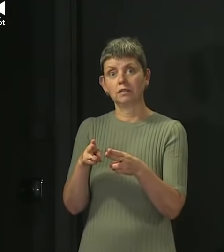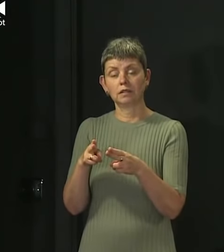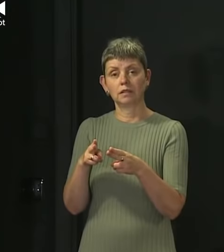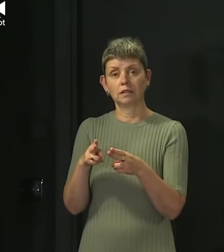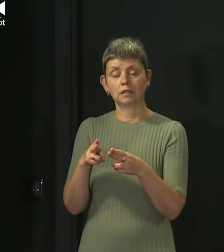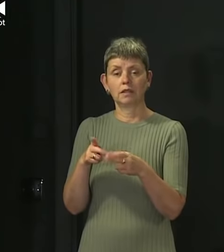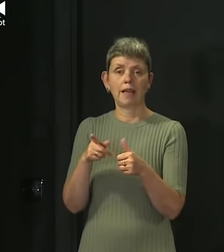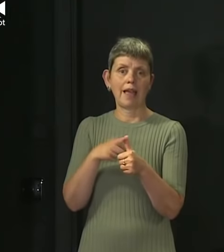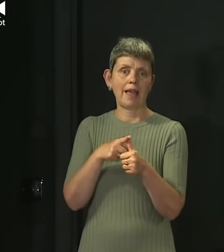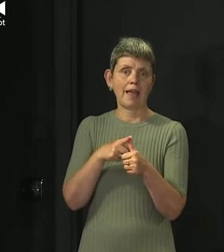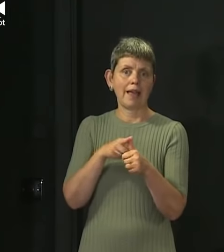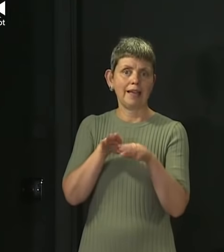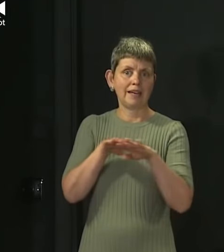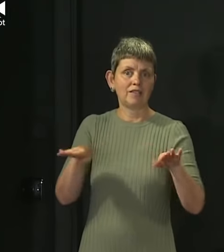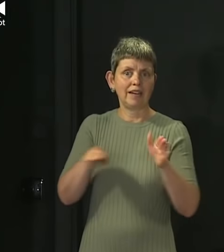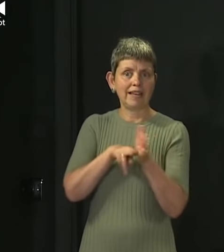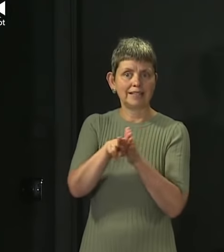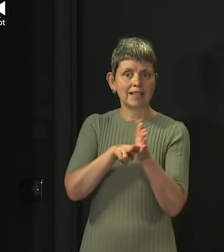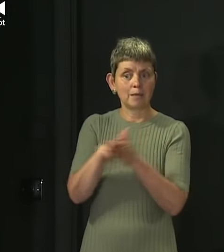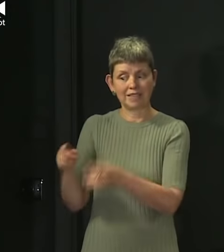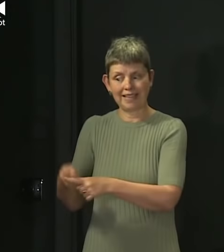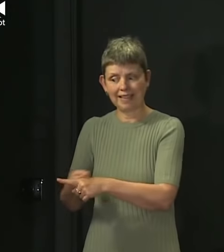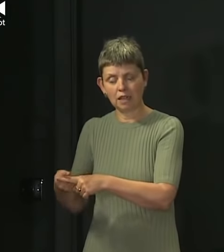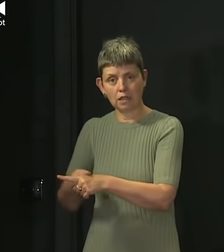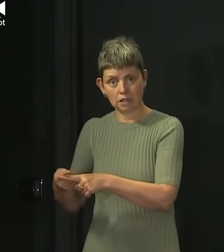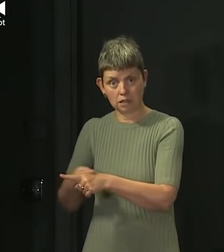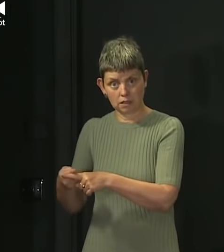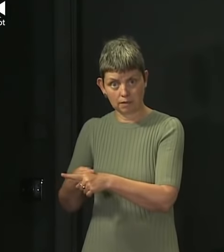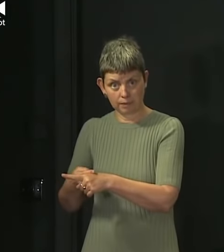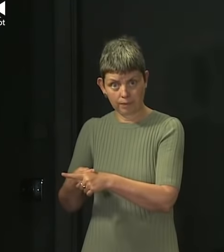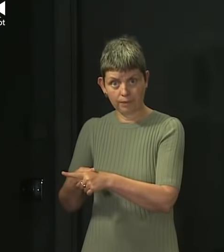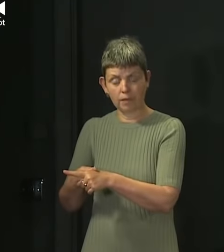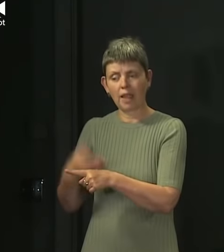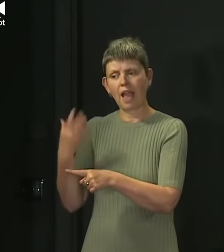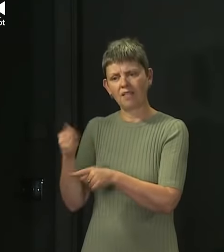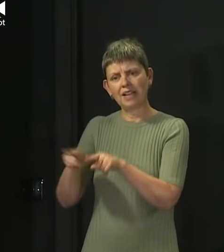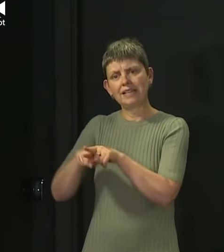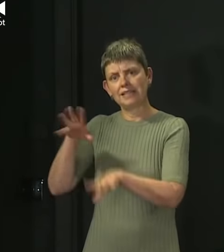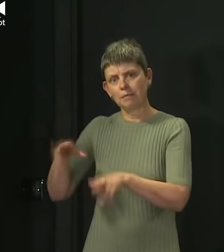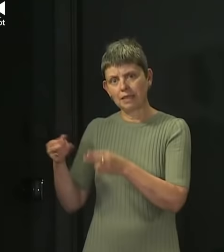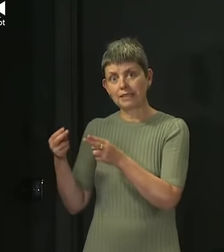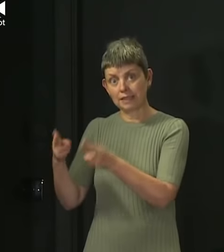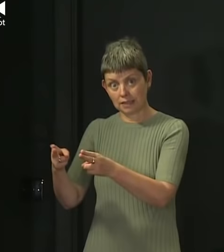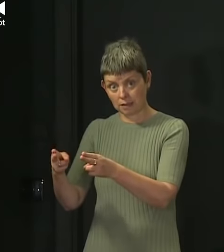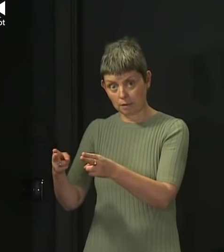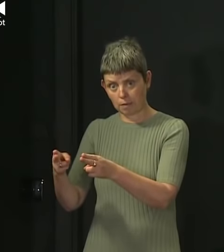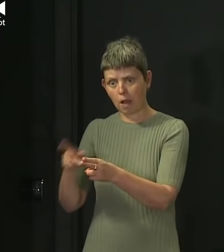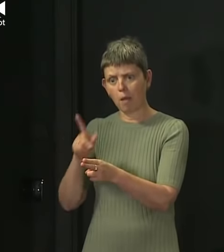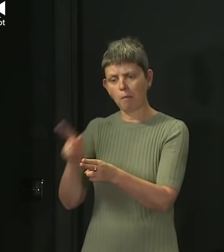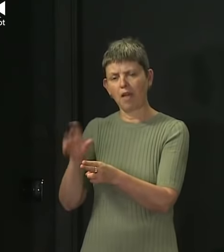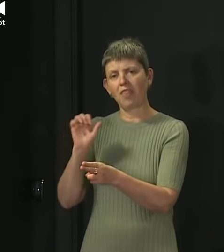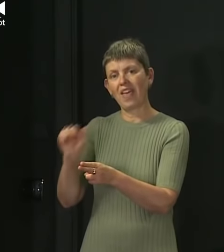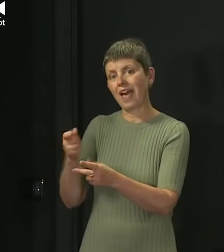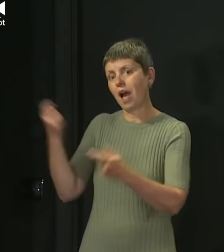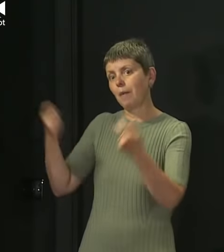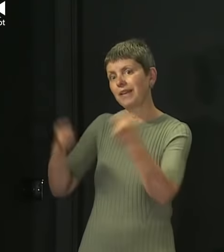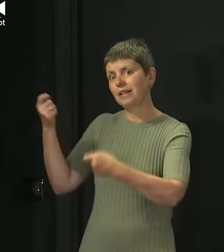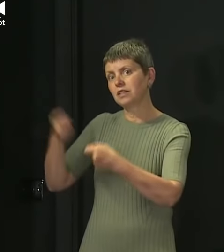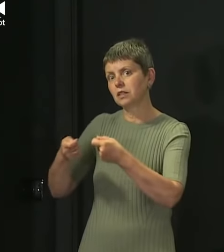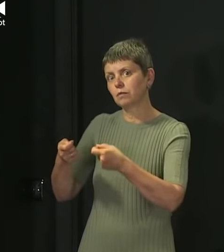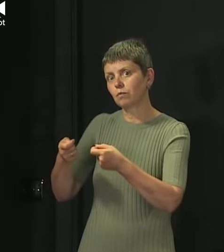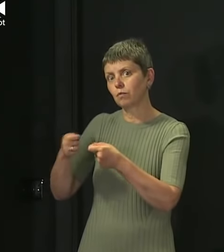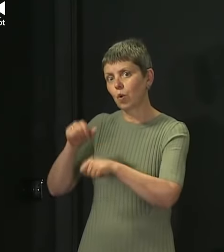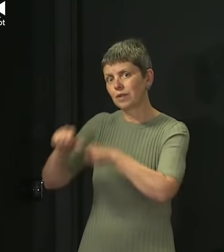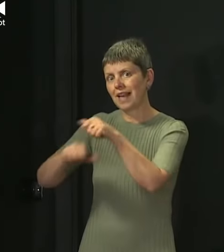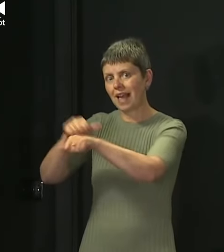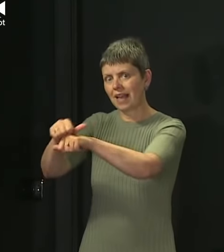they had planned to have a much more restrictive appeal process than ours, but they have decided to expand it a bit more. So this appeals process